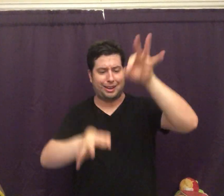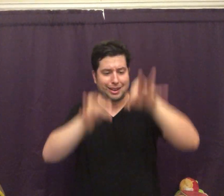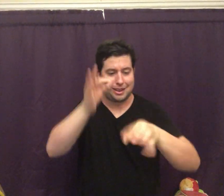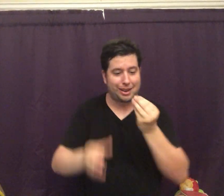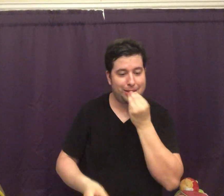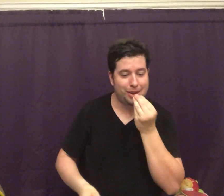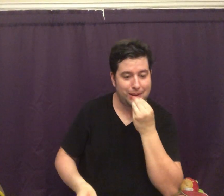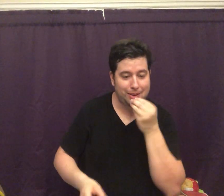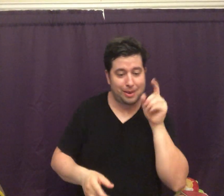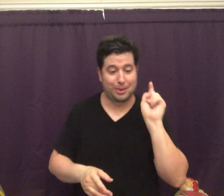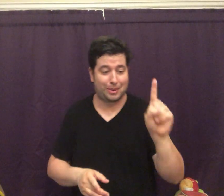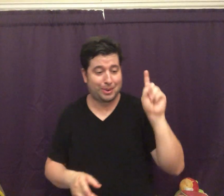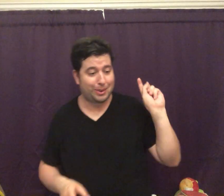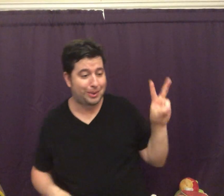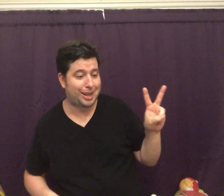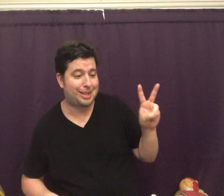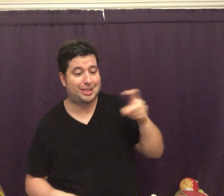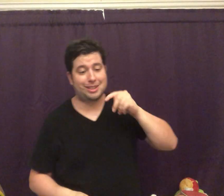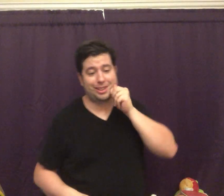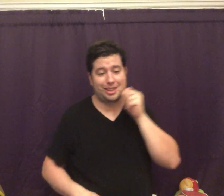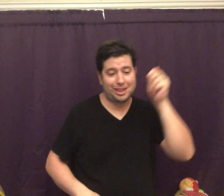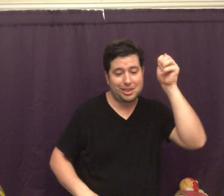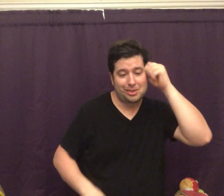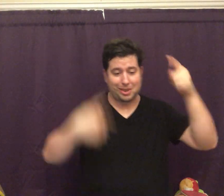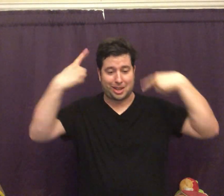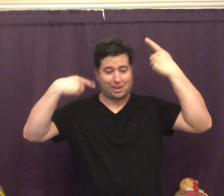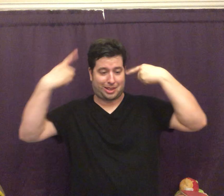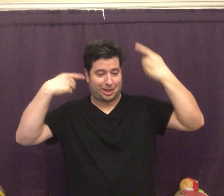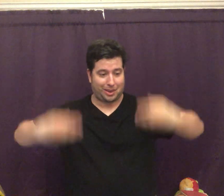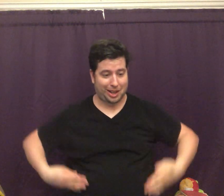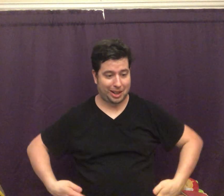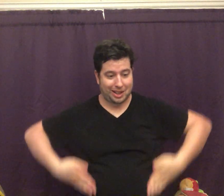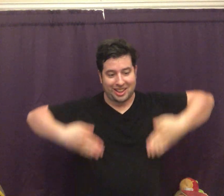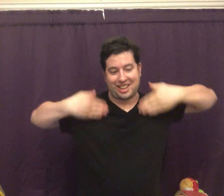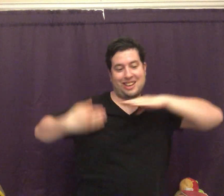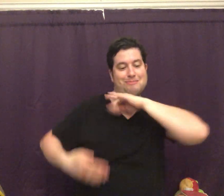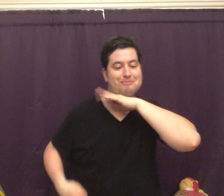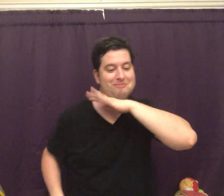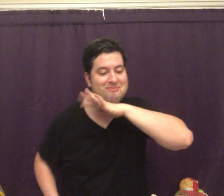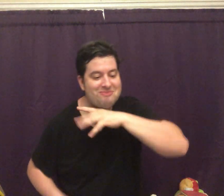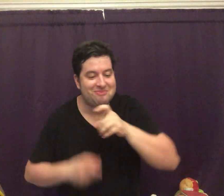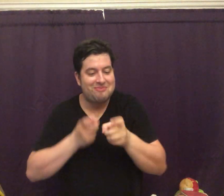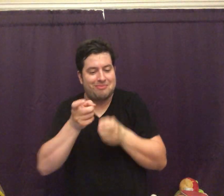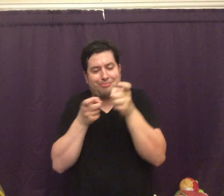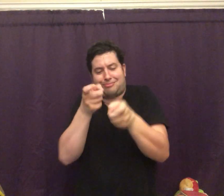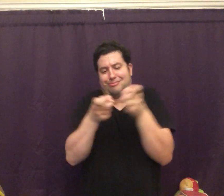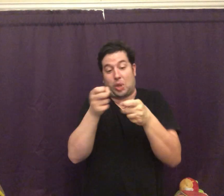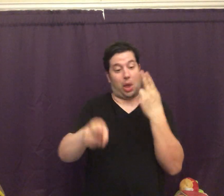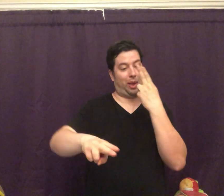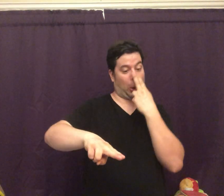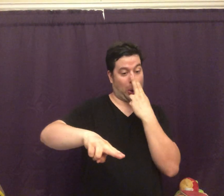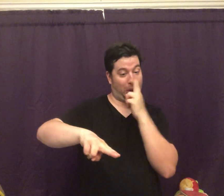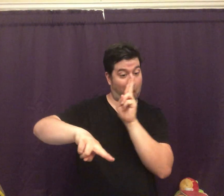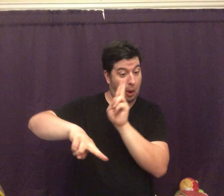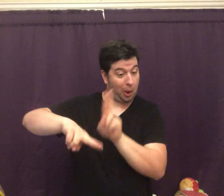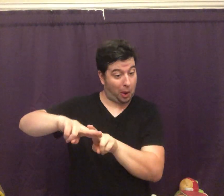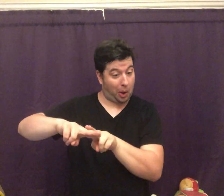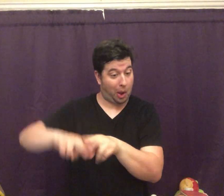bad judgment, I fed her once or twice. Teenagers now know I want to lead their young, but that's messy. Manipulation's easily more fun.